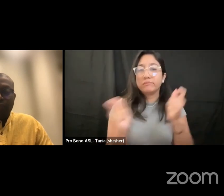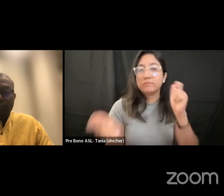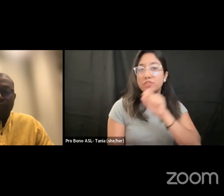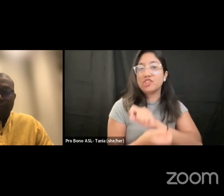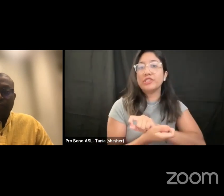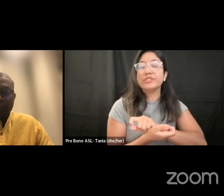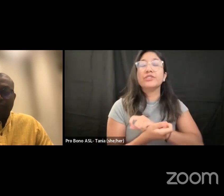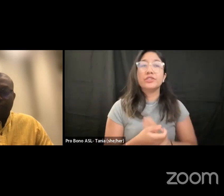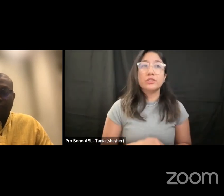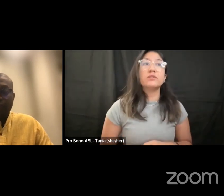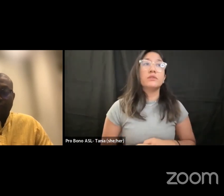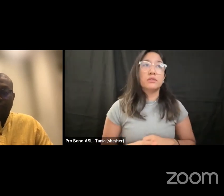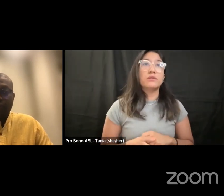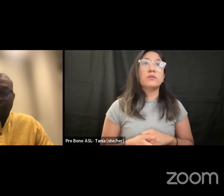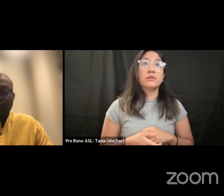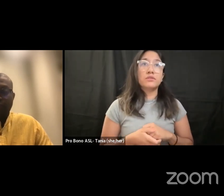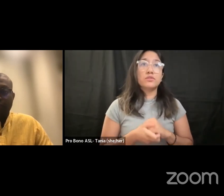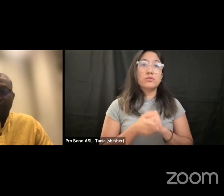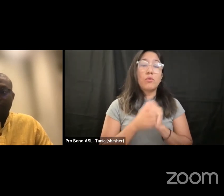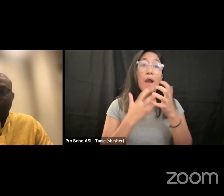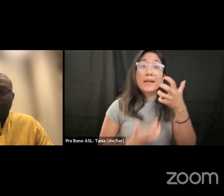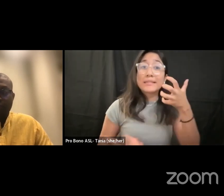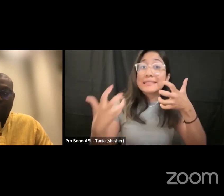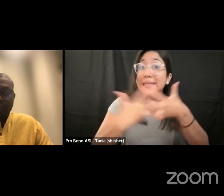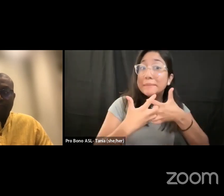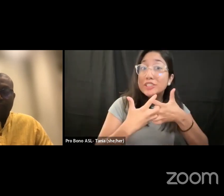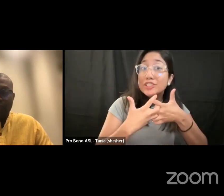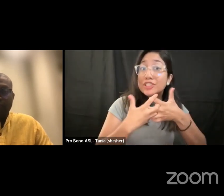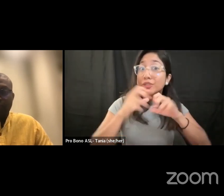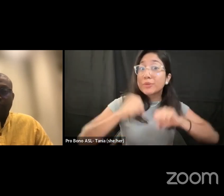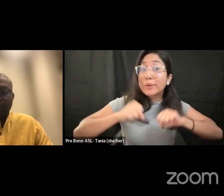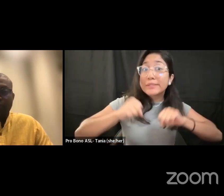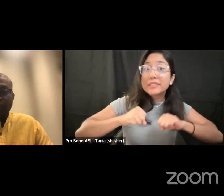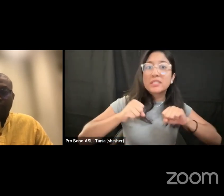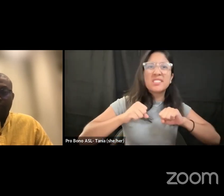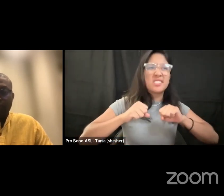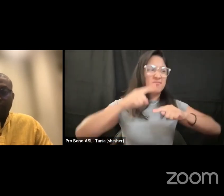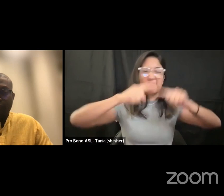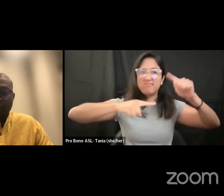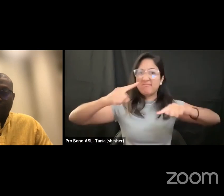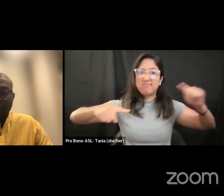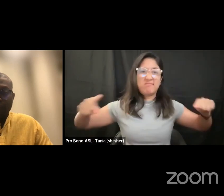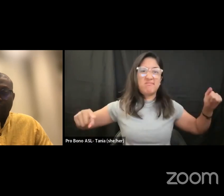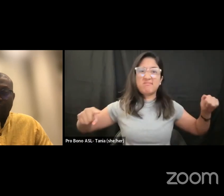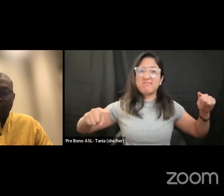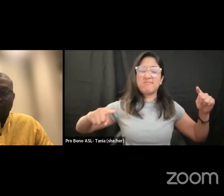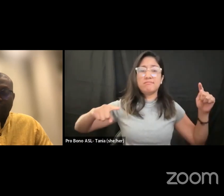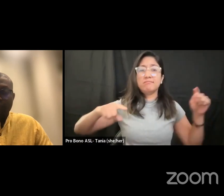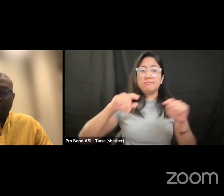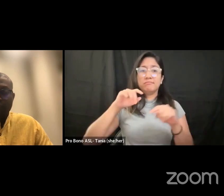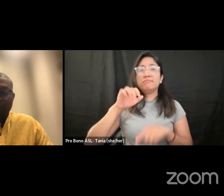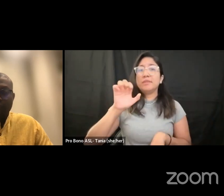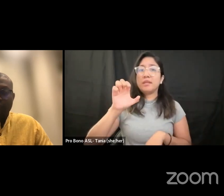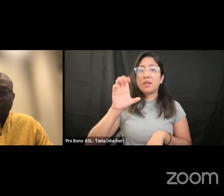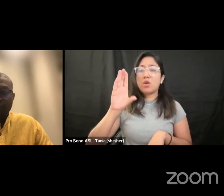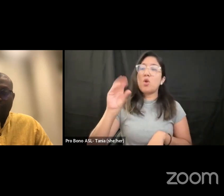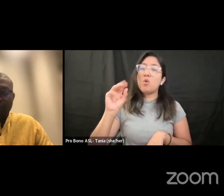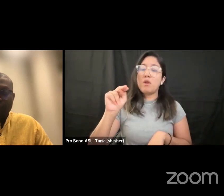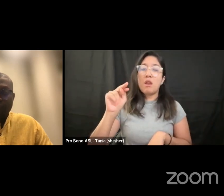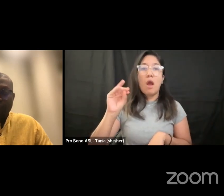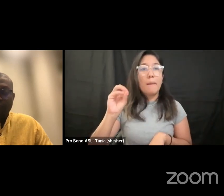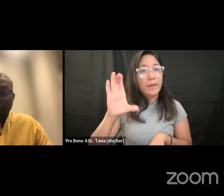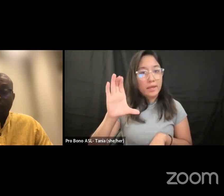mitigation and adaptation purposes in all economic sectors um i think for me that would be the